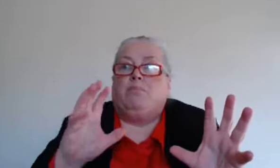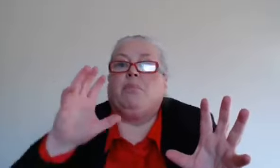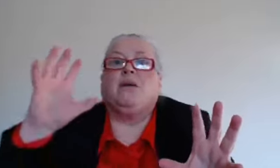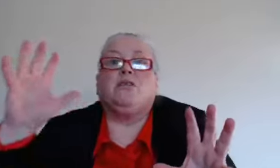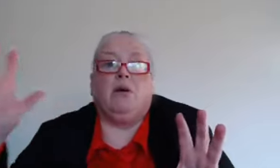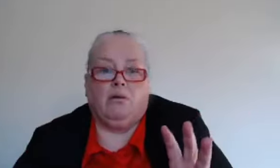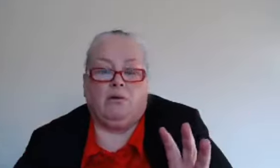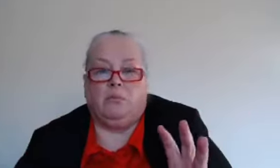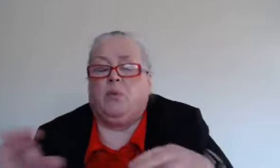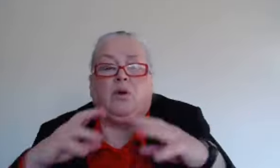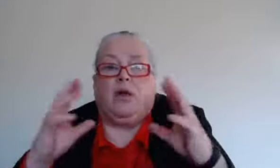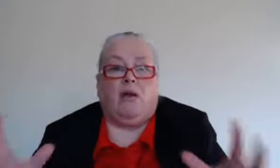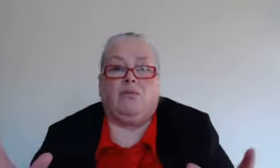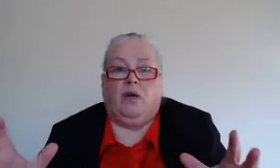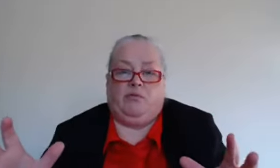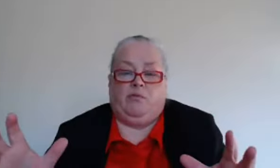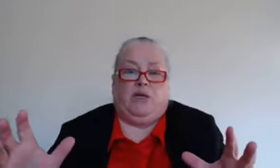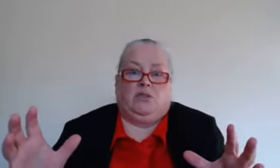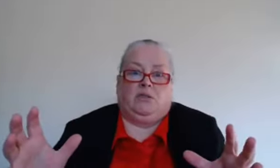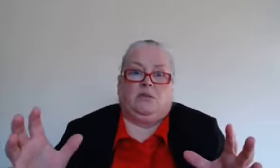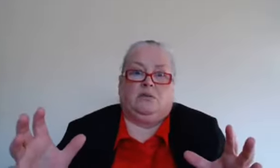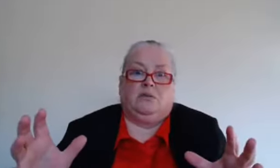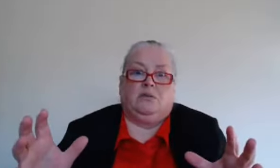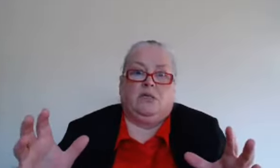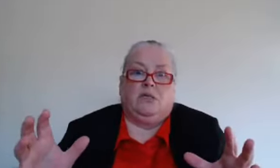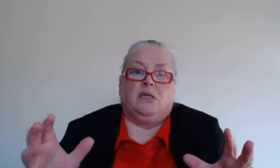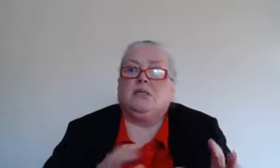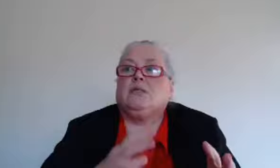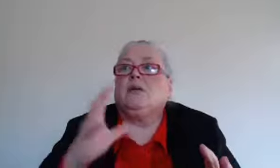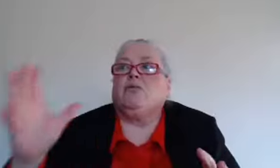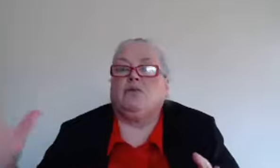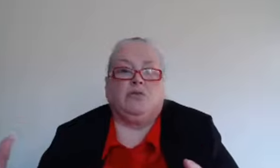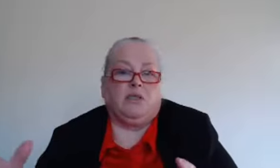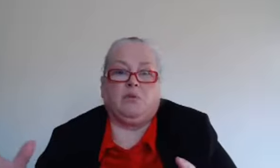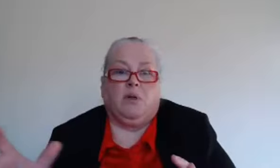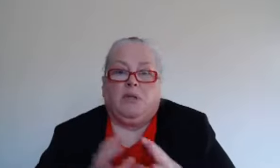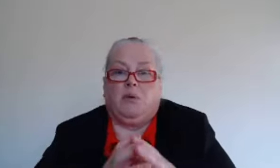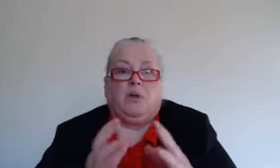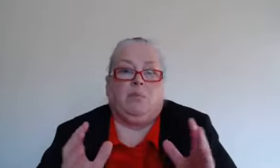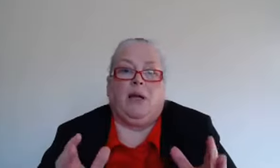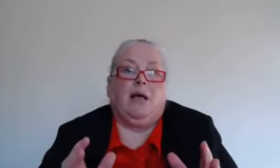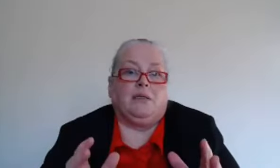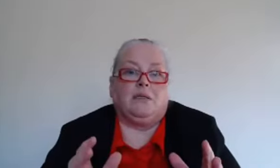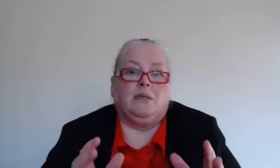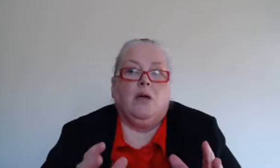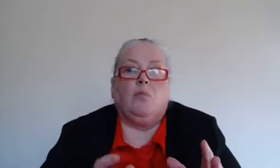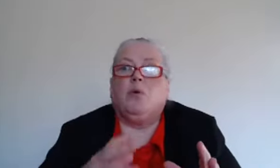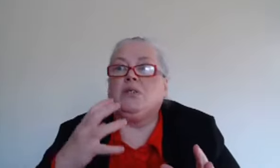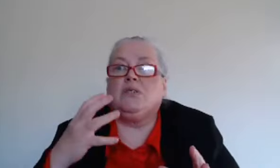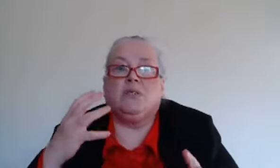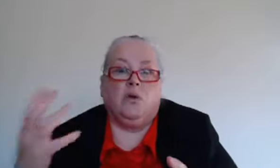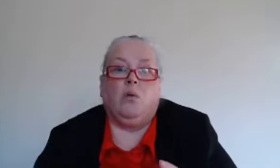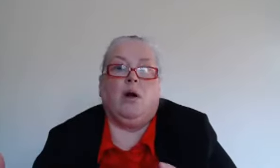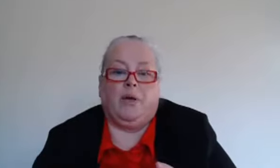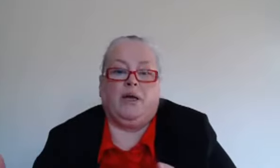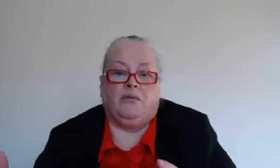better outcome than we could ever have imagined it's a different direction maybe than we had planned but it's to our benefit